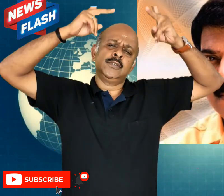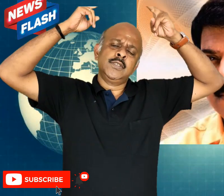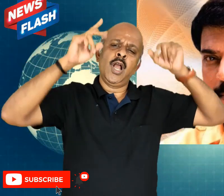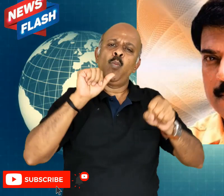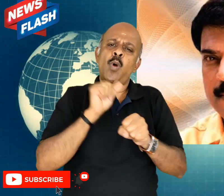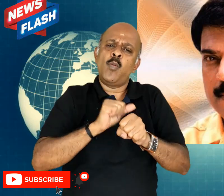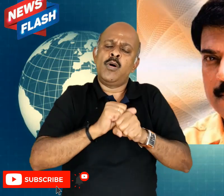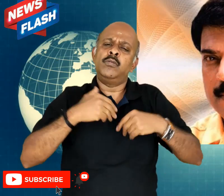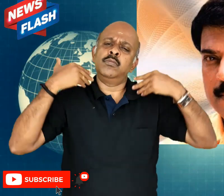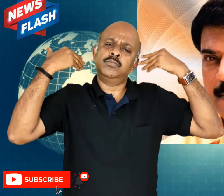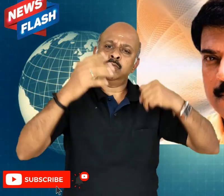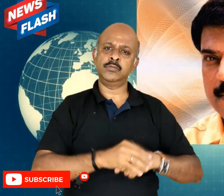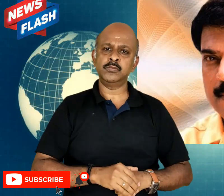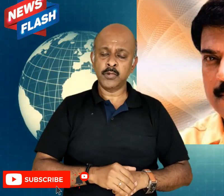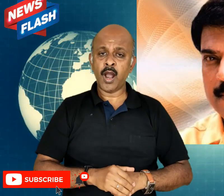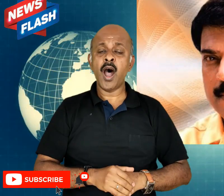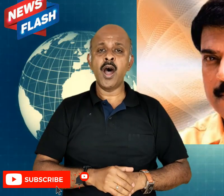like cooking as well.